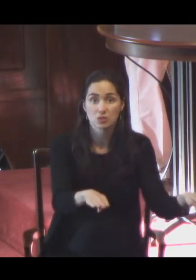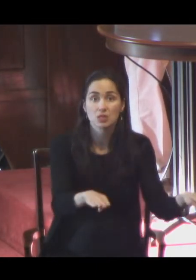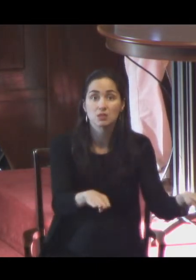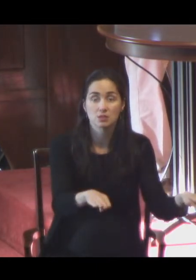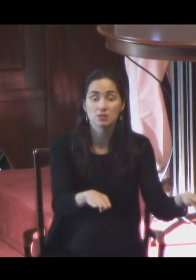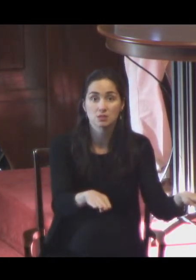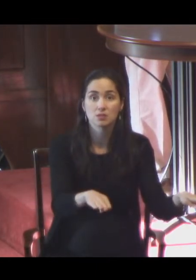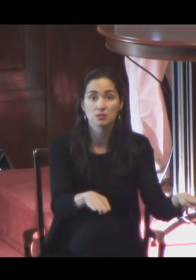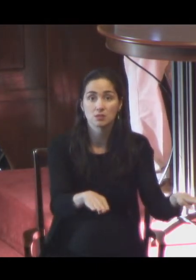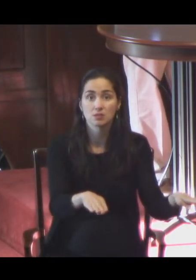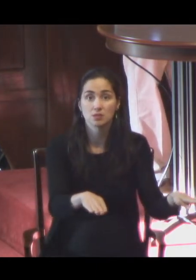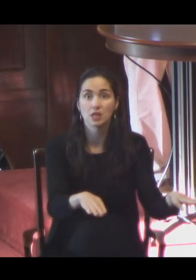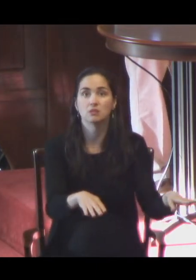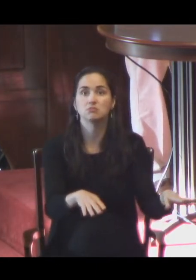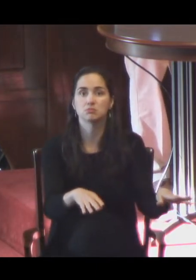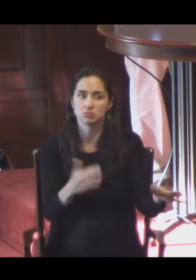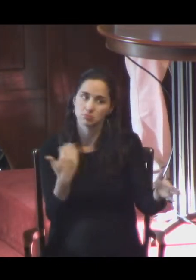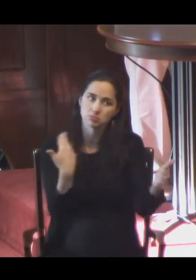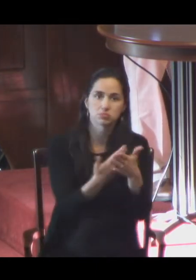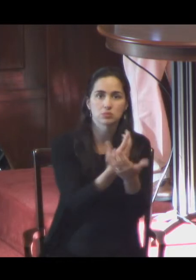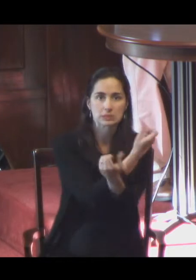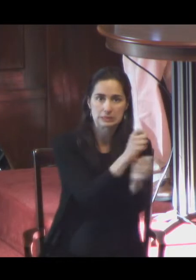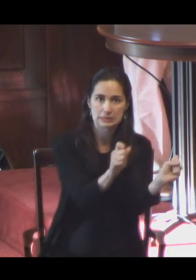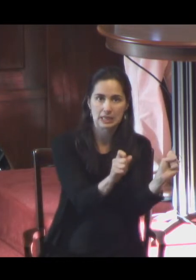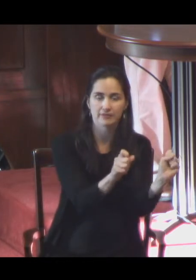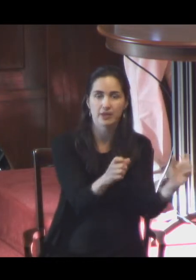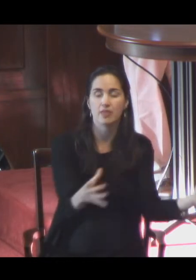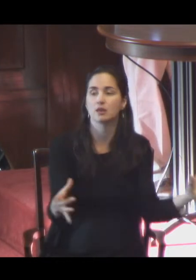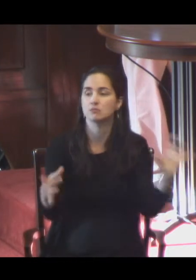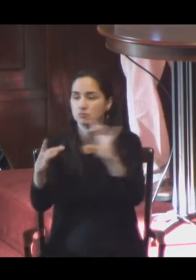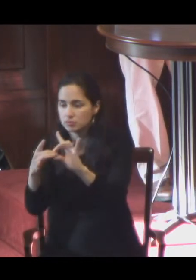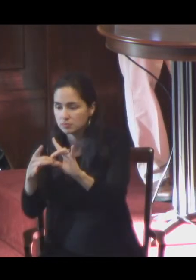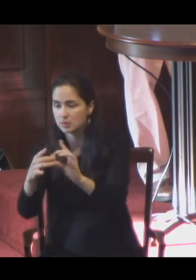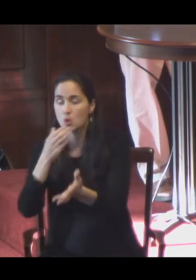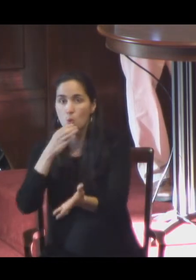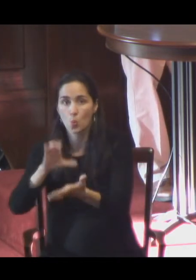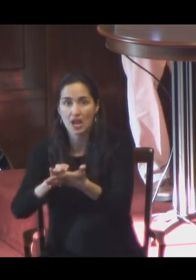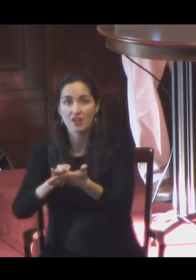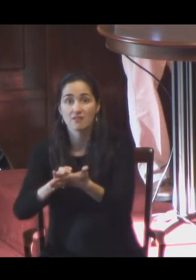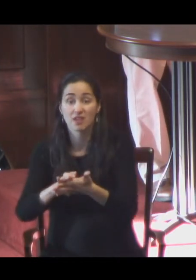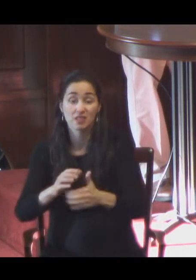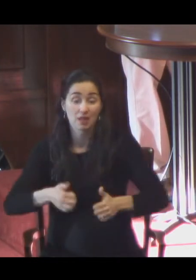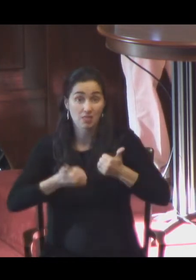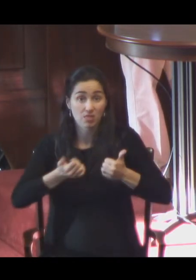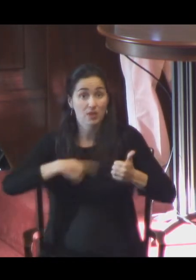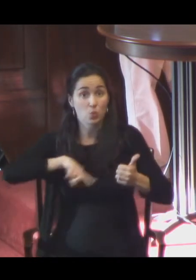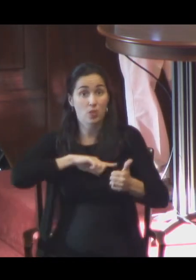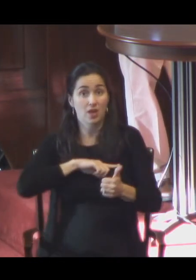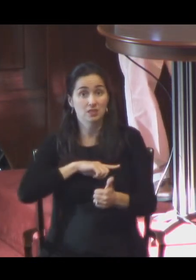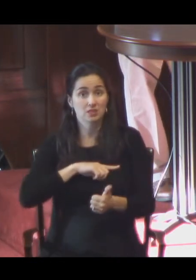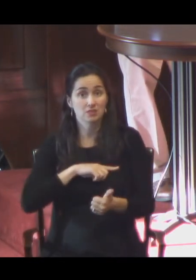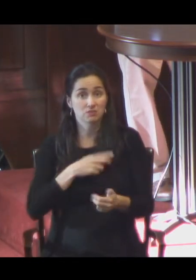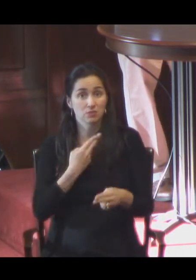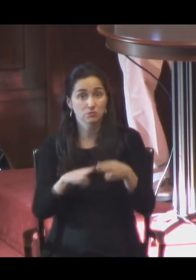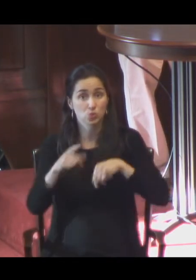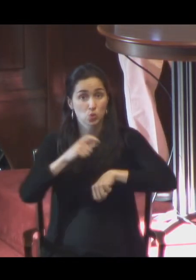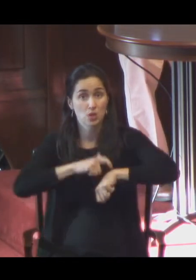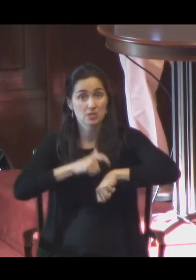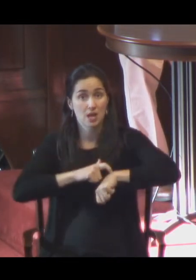and get them to safety. And he was able to link up with his wife. And they actually came and stayed with us for a while up in Gloucester. But Mako claims that